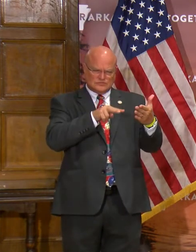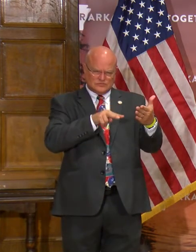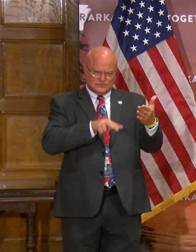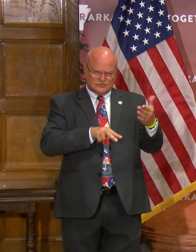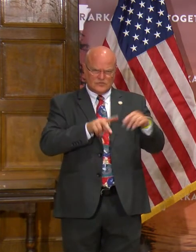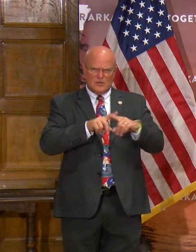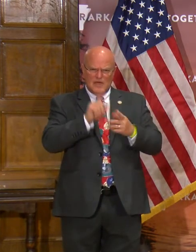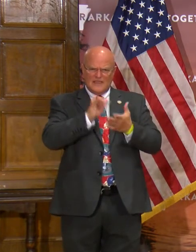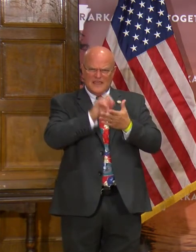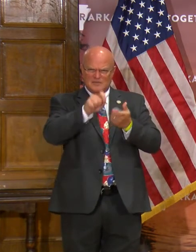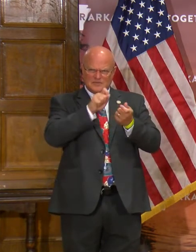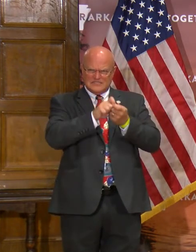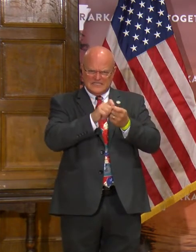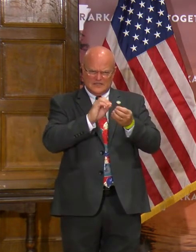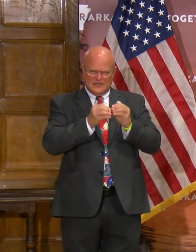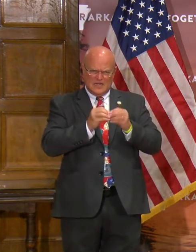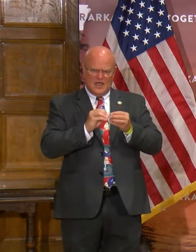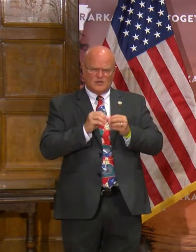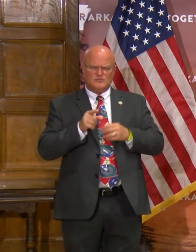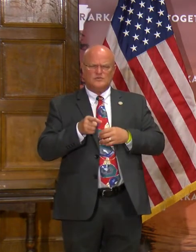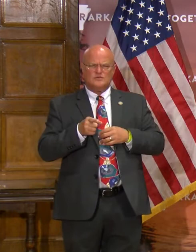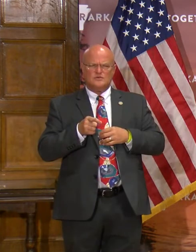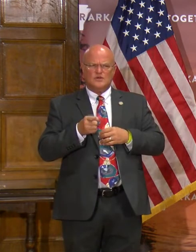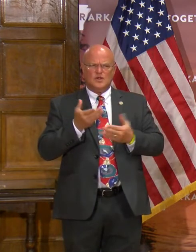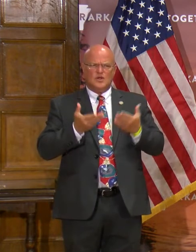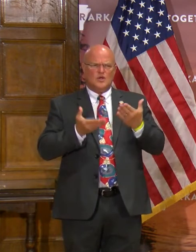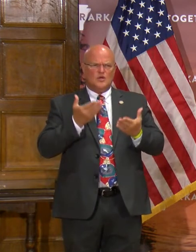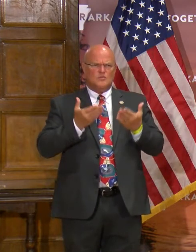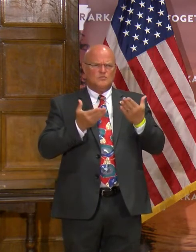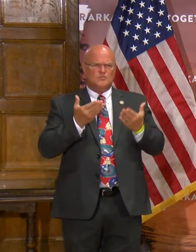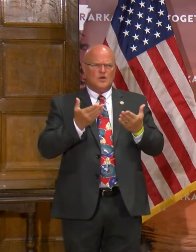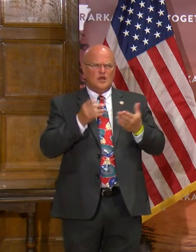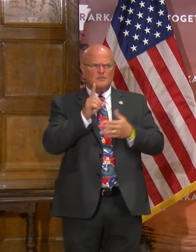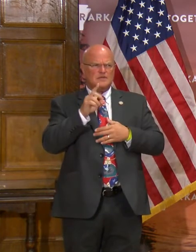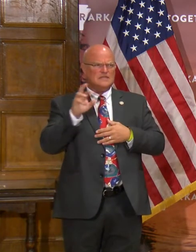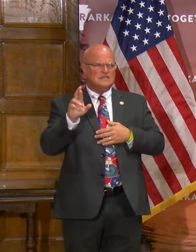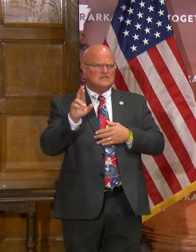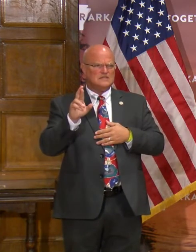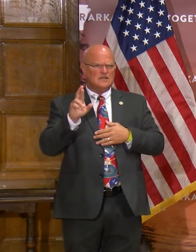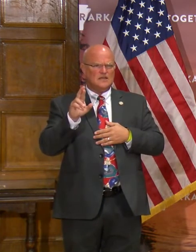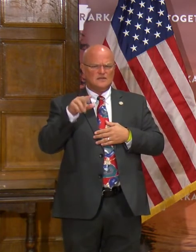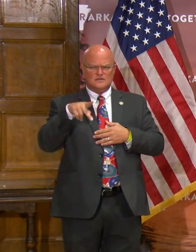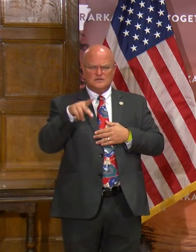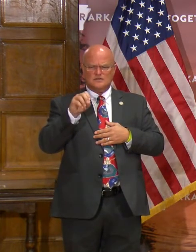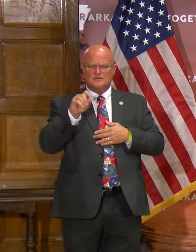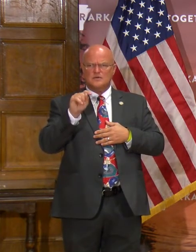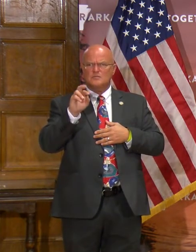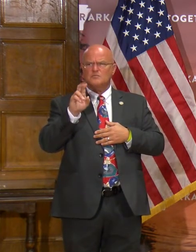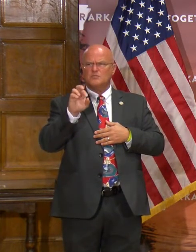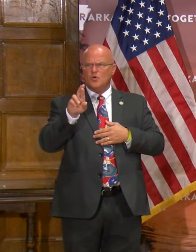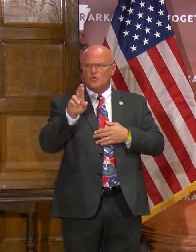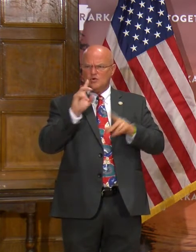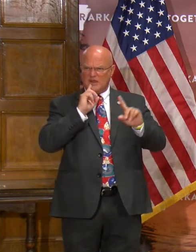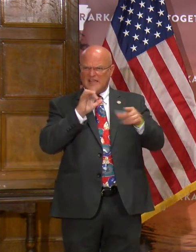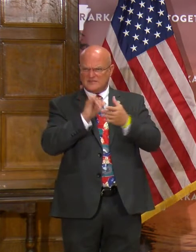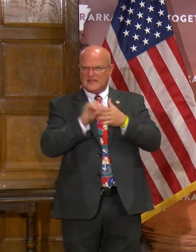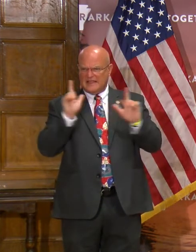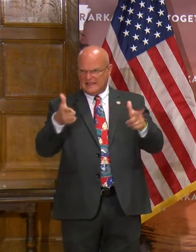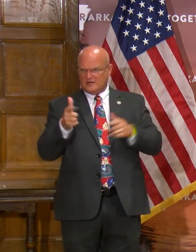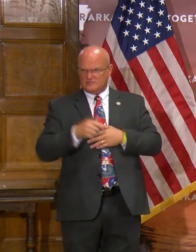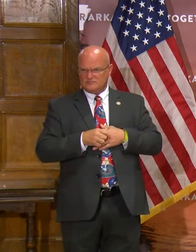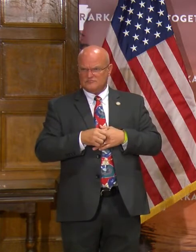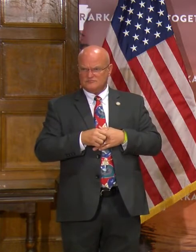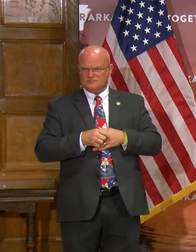particular detail, I think probably maybe Dr. Porter can answer that afterwards.